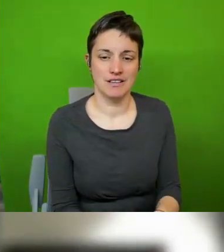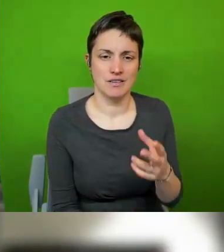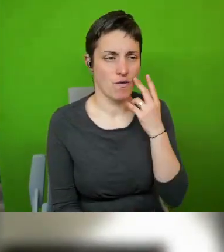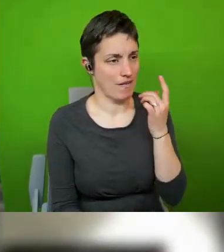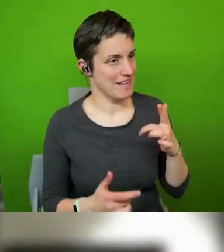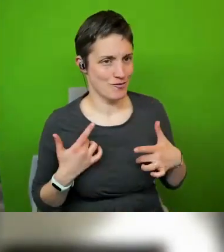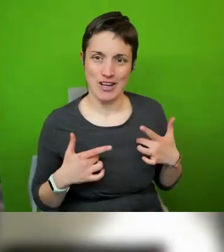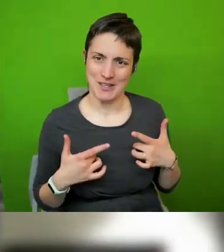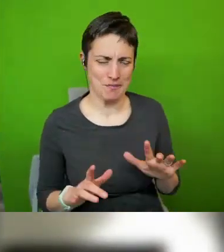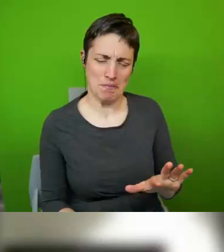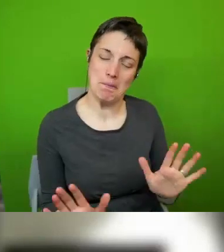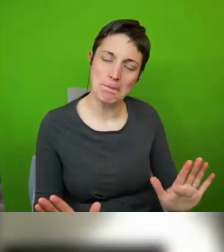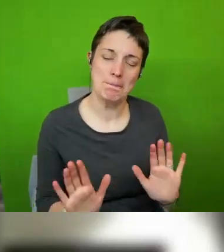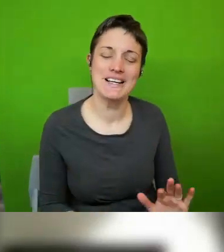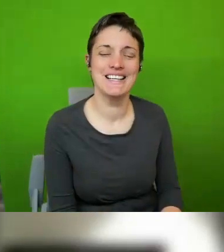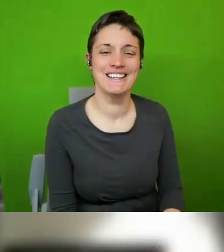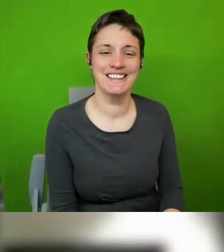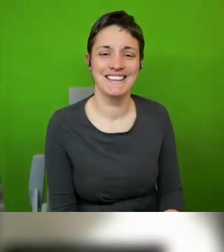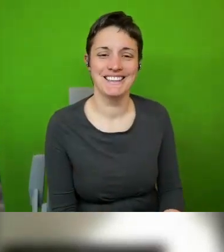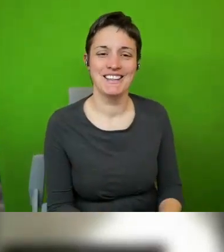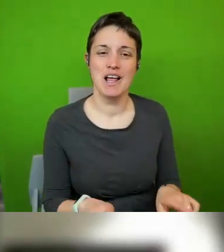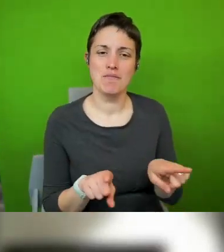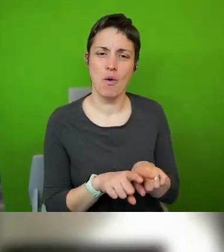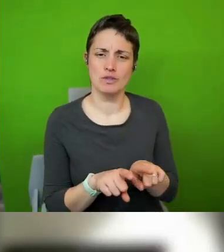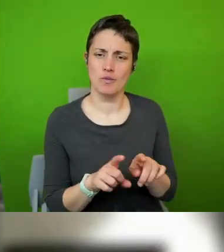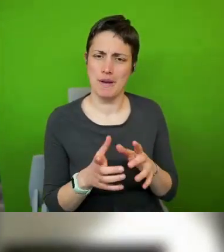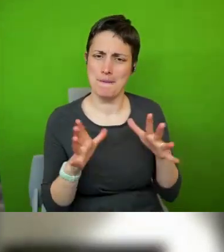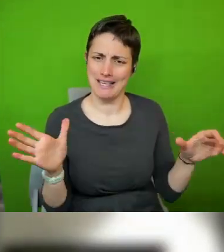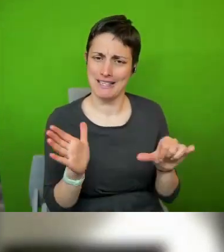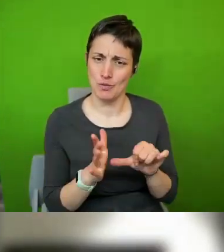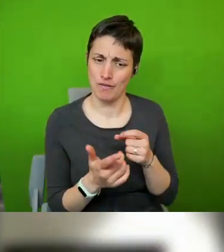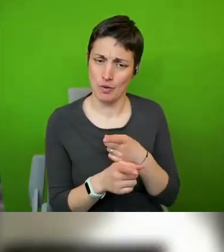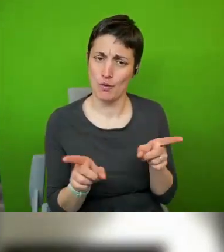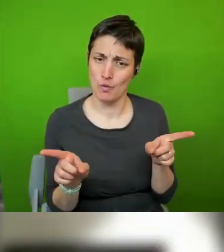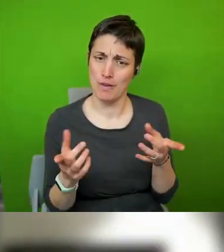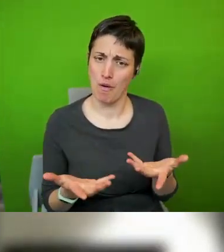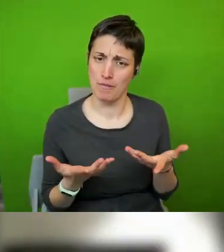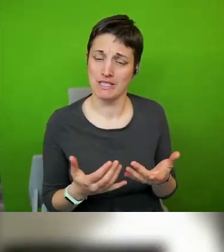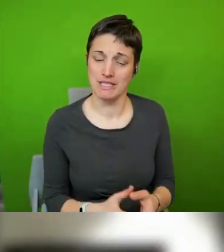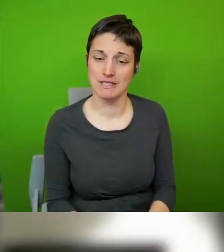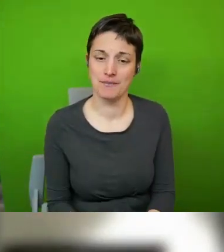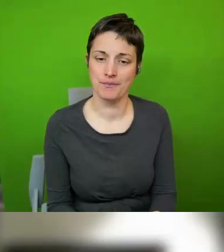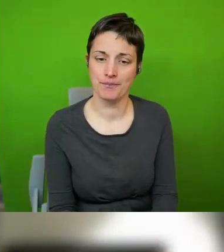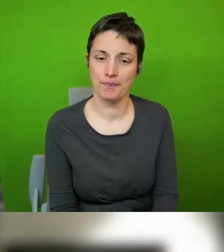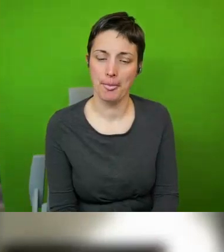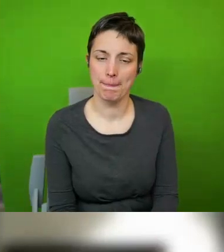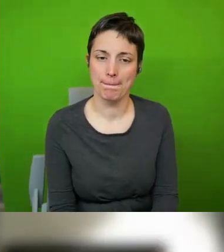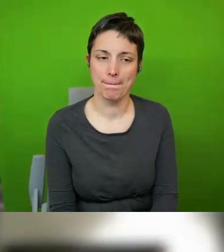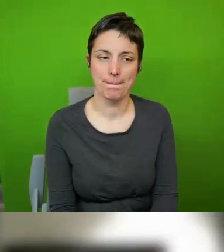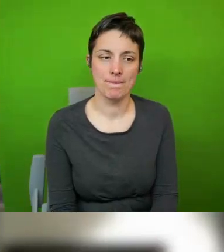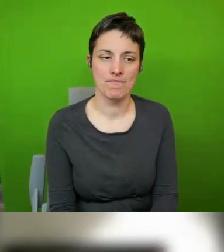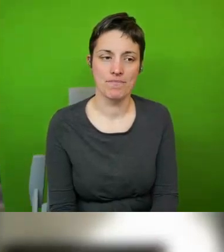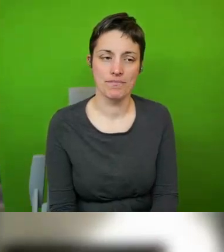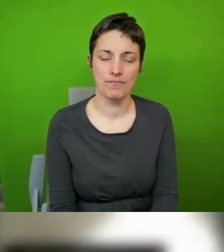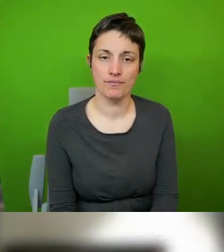interesting let's put it that way uh and and it seems to be a big issue for you at the at the moment um i